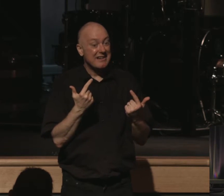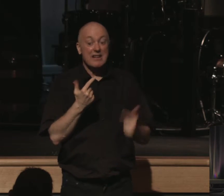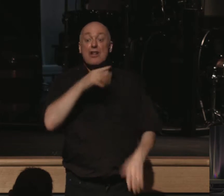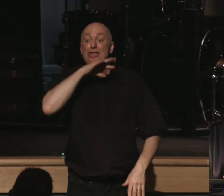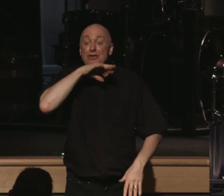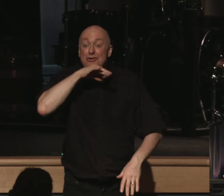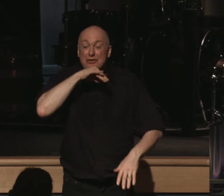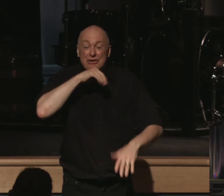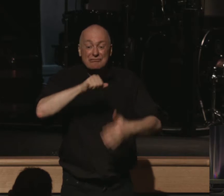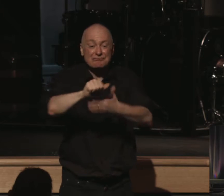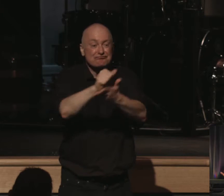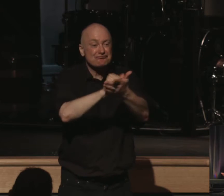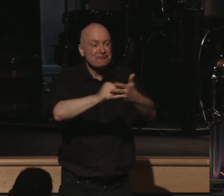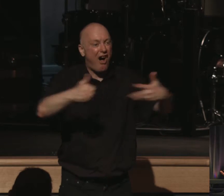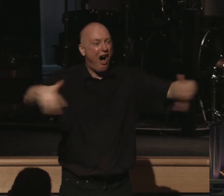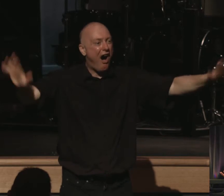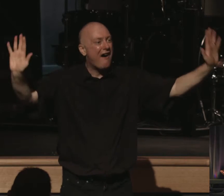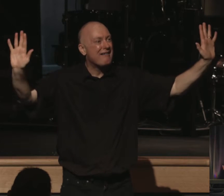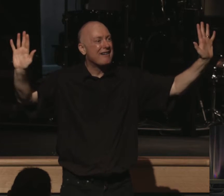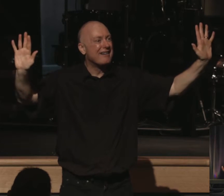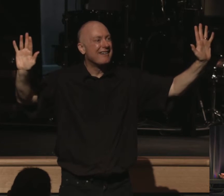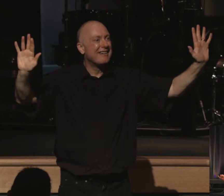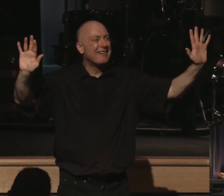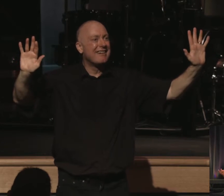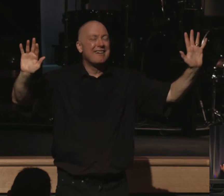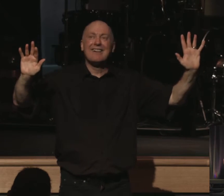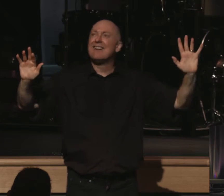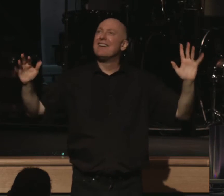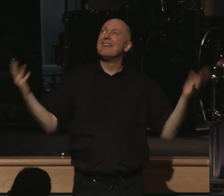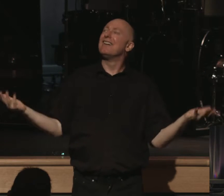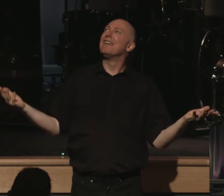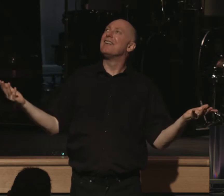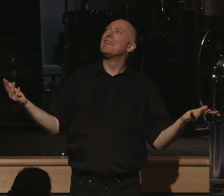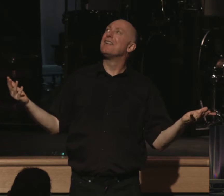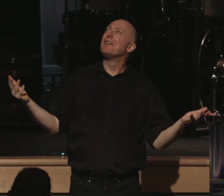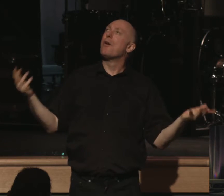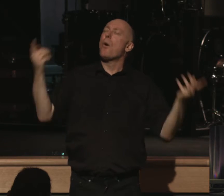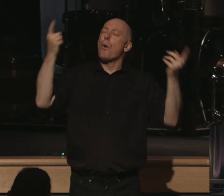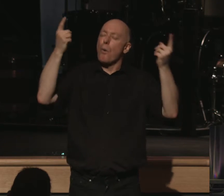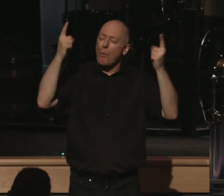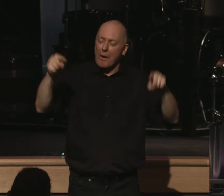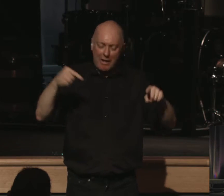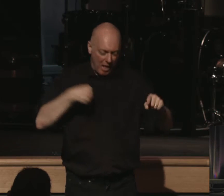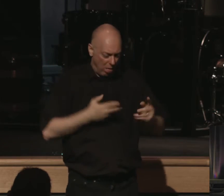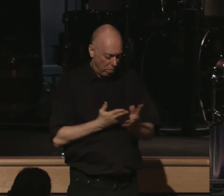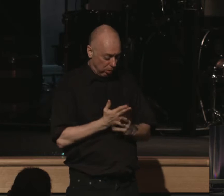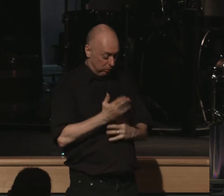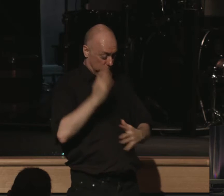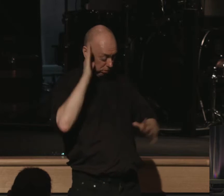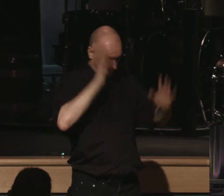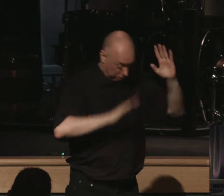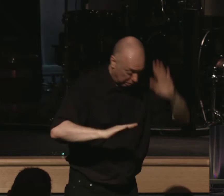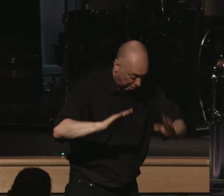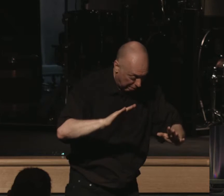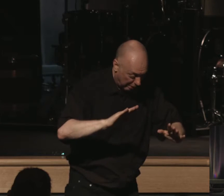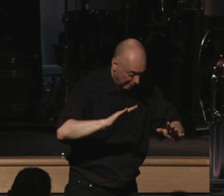dirt comes off and I see how much I'm loved and I say with the psalmist, when I was brought low, he saved me.